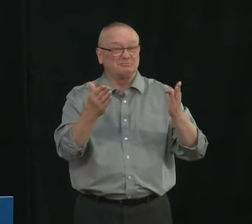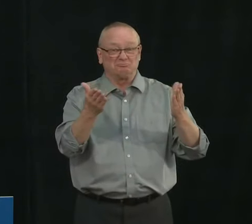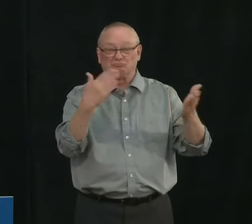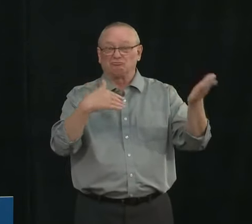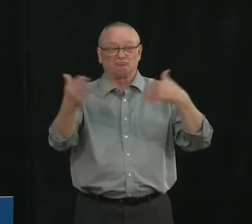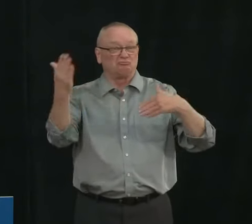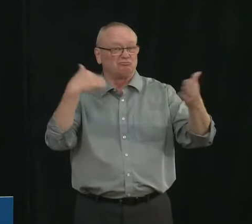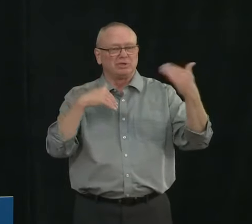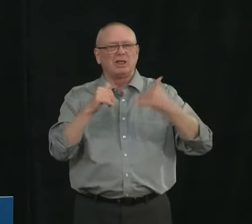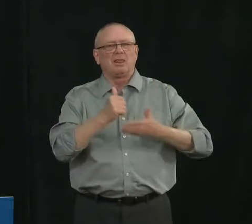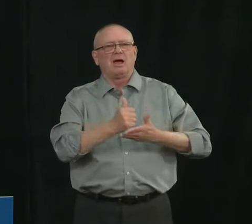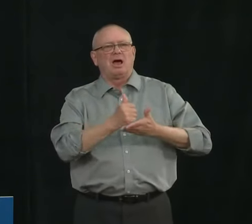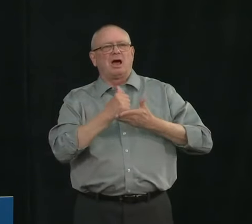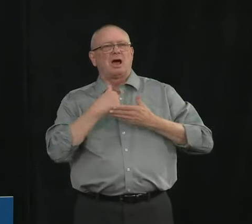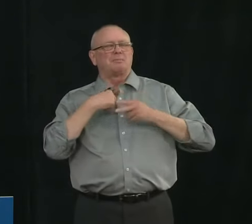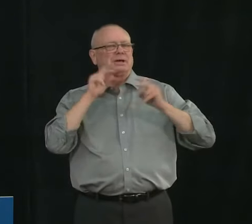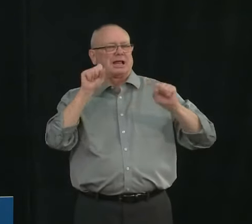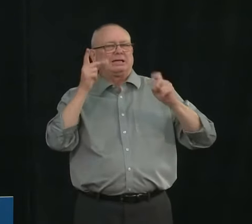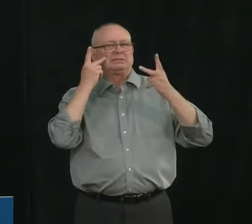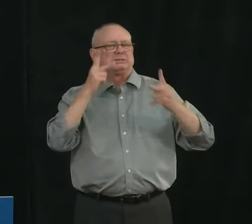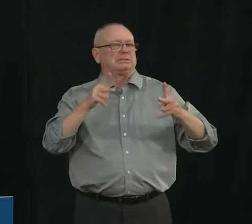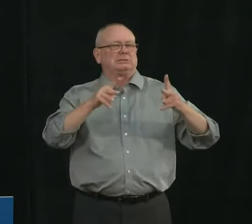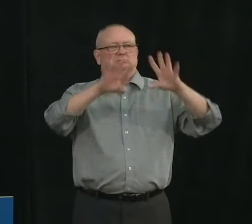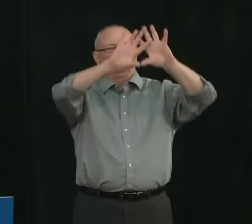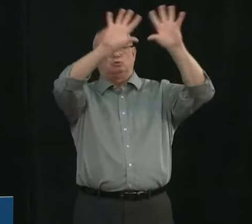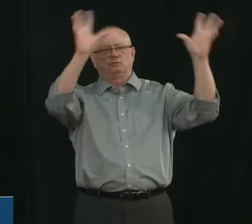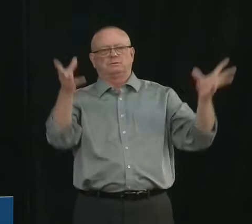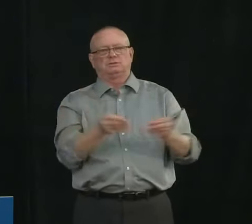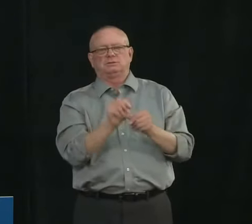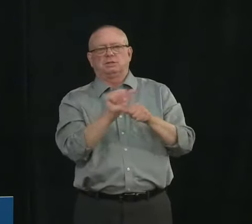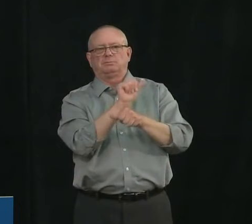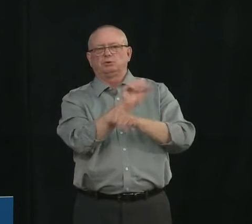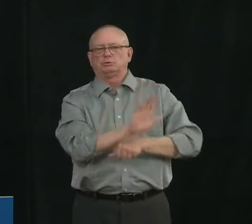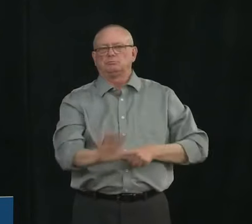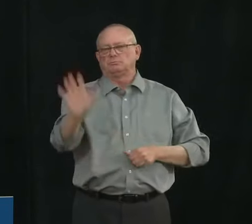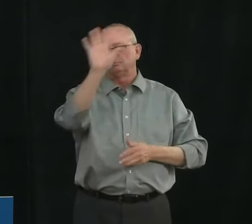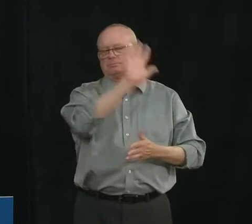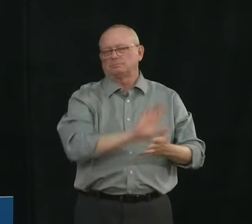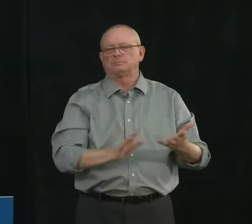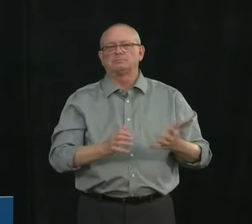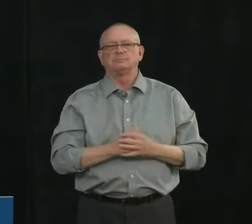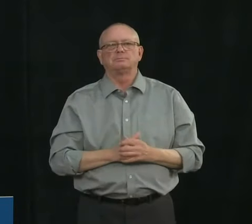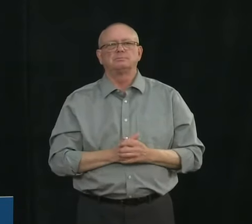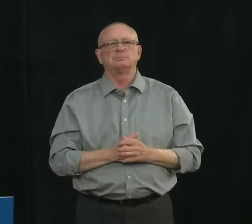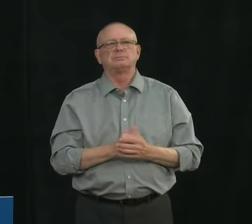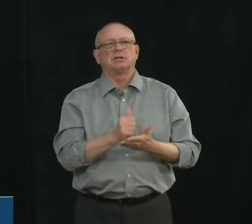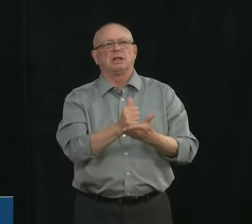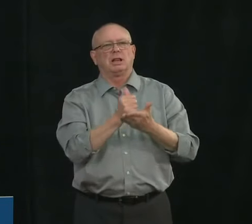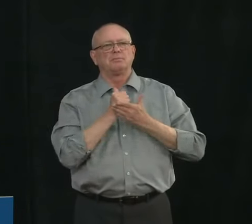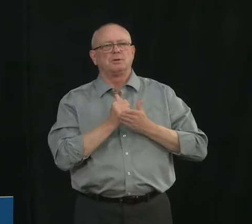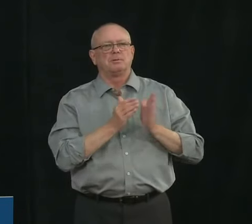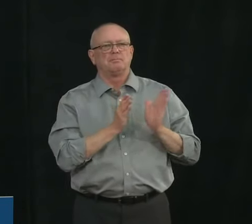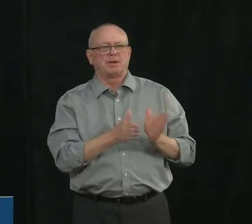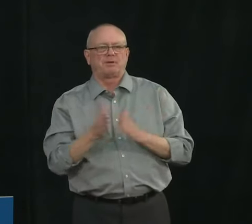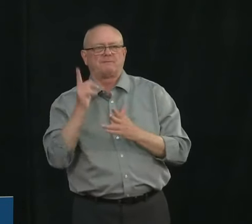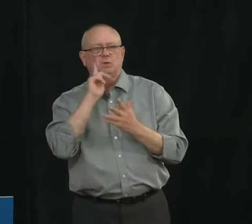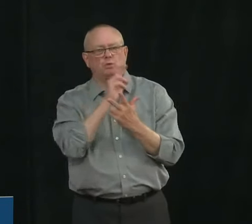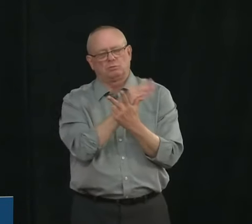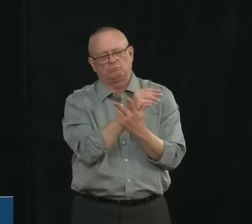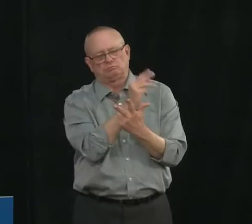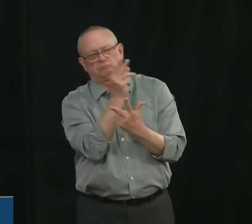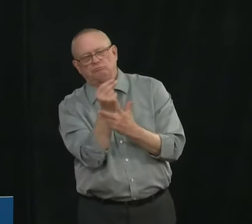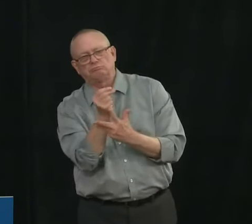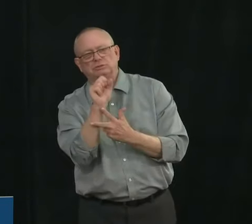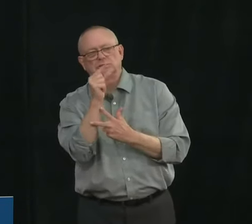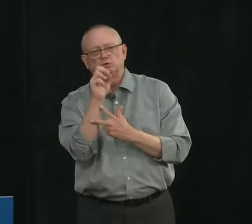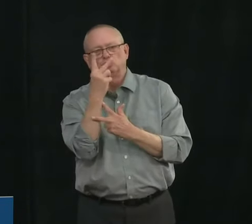surveillance in a robust way and will give us really good information as we prepare for stage two of relaunch operator can you put